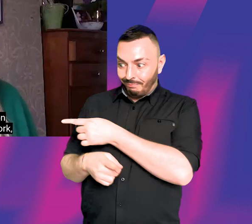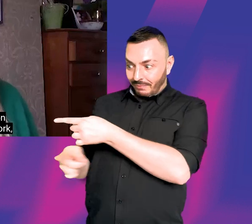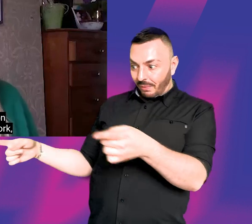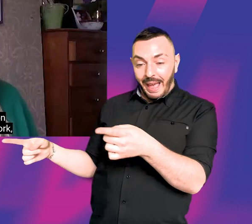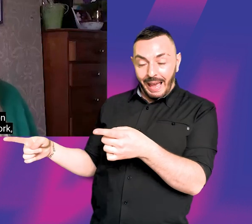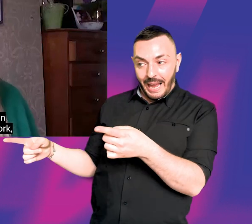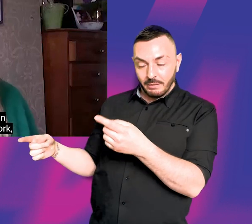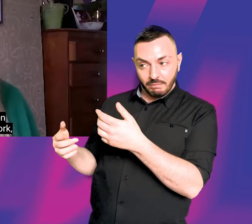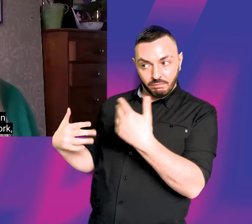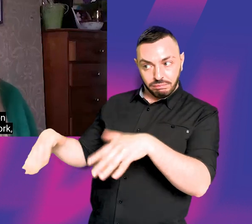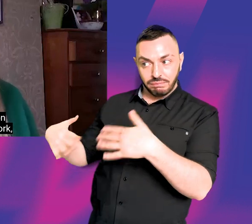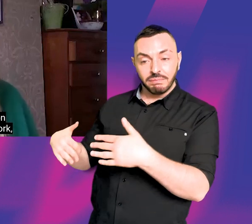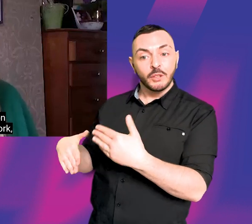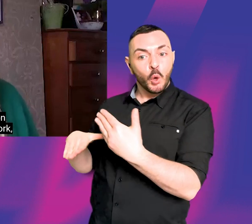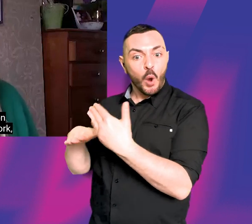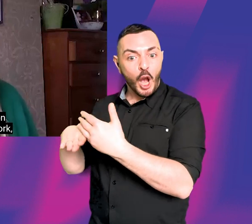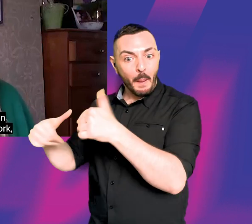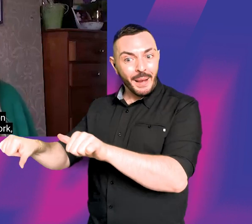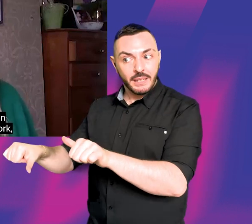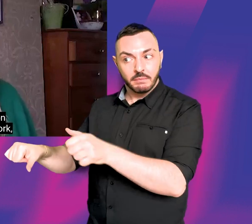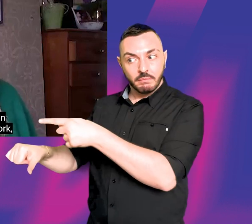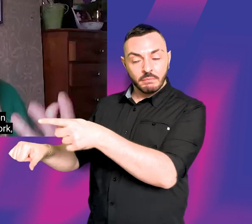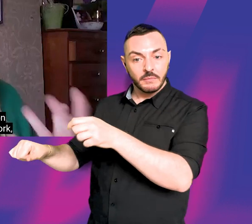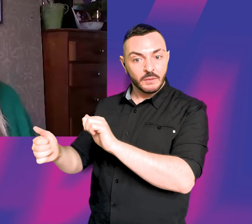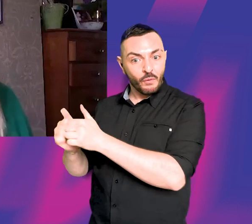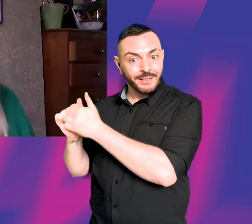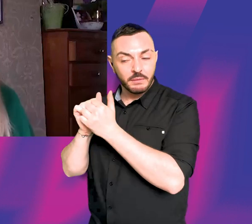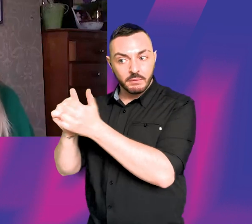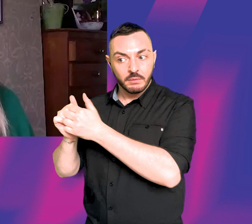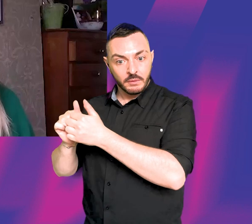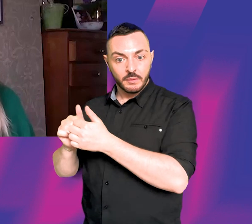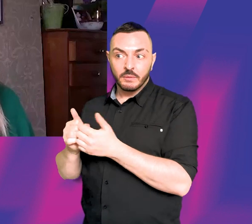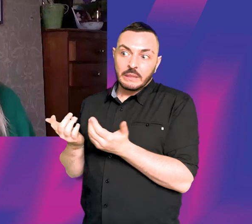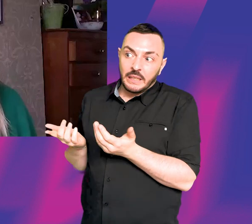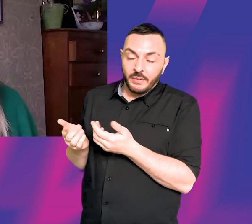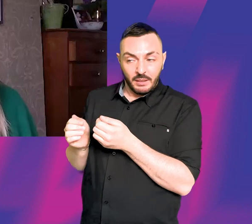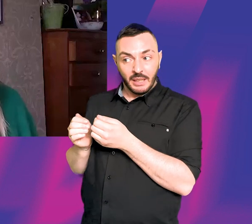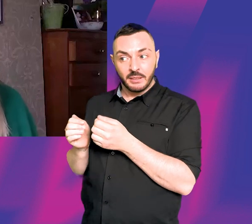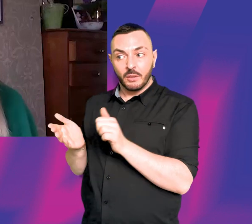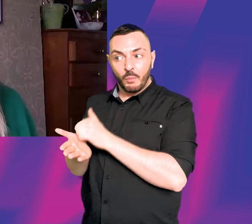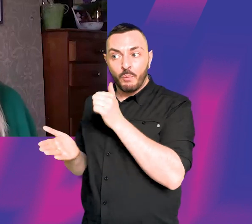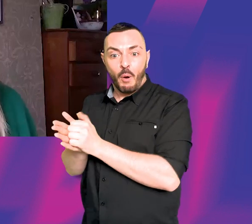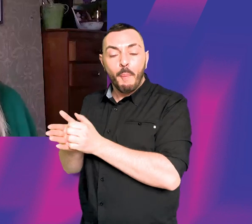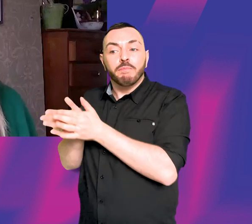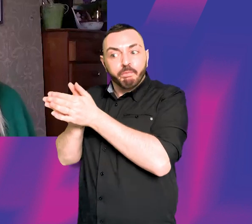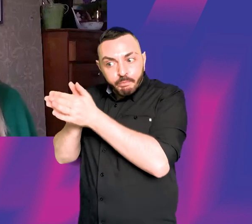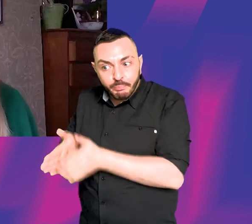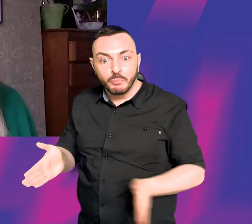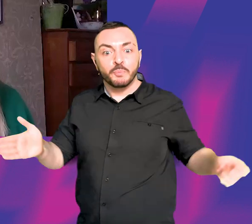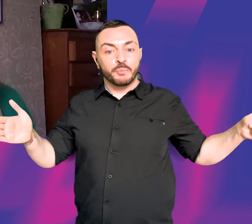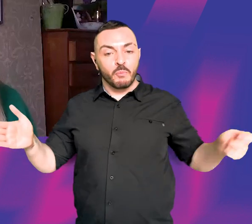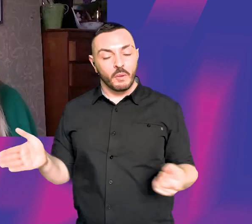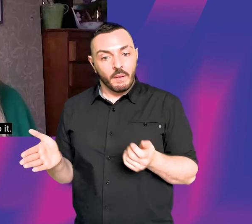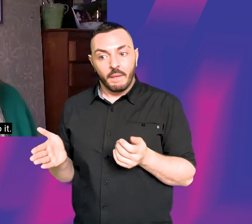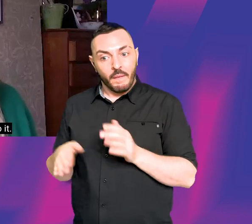representation when they made their first piece of work. You know, even, even a feature length, you know, if you want to make a film, you can